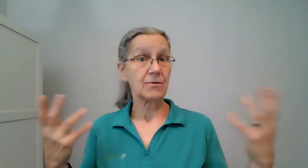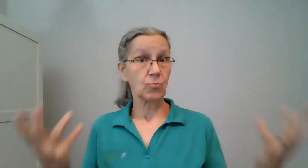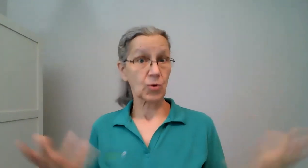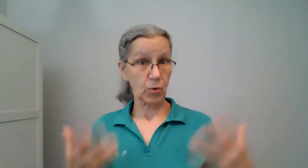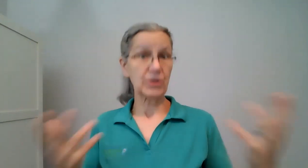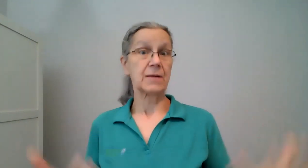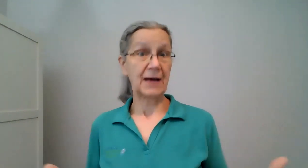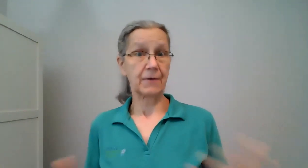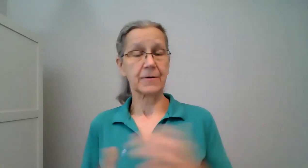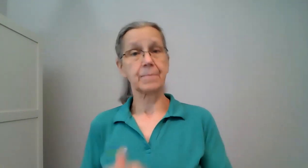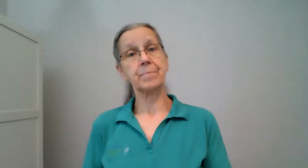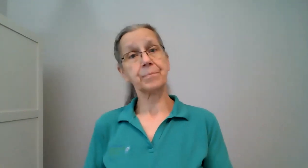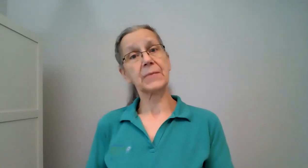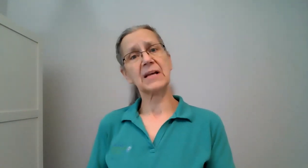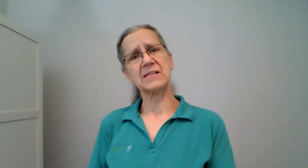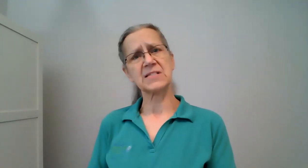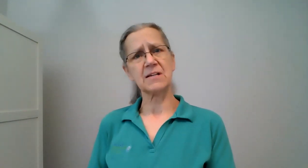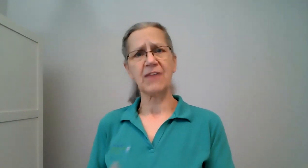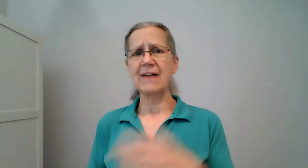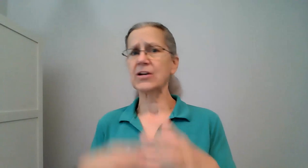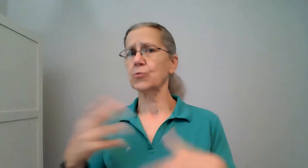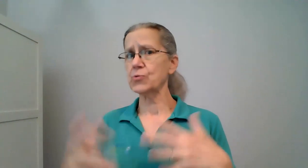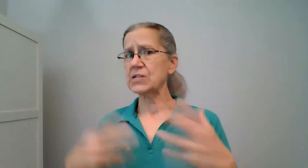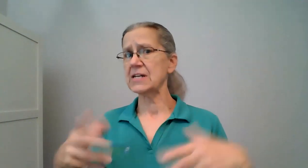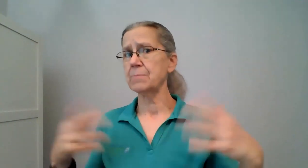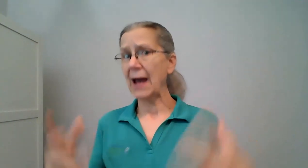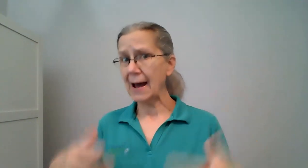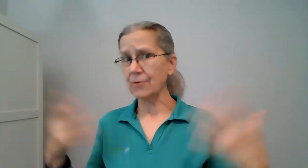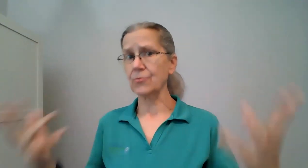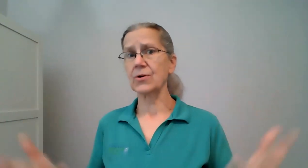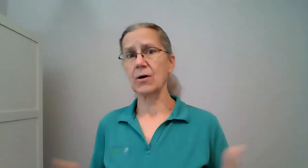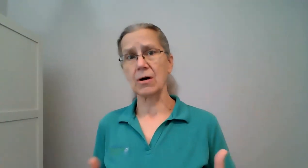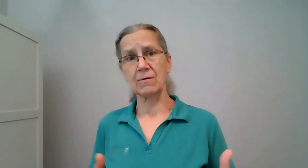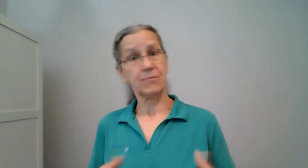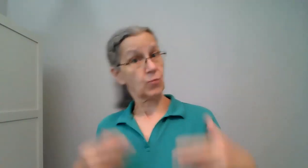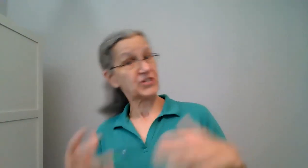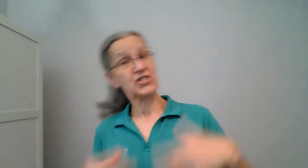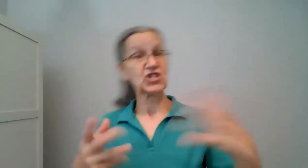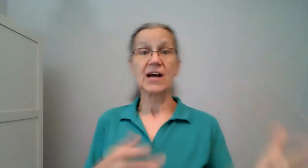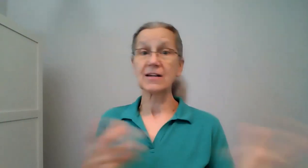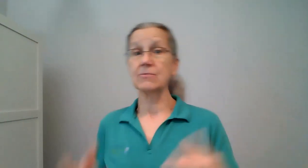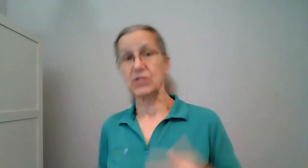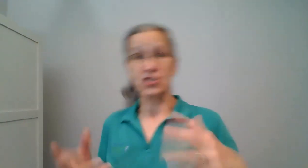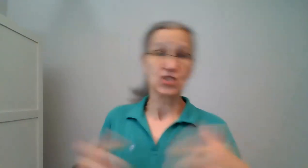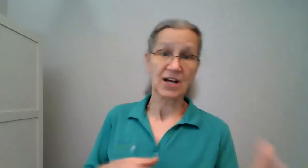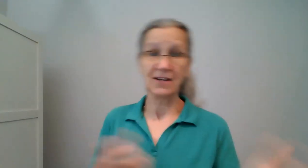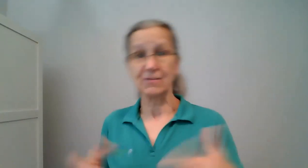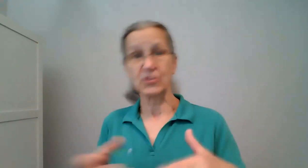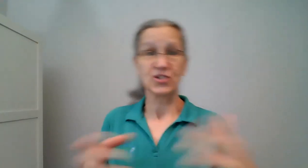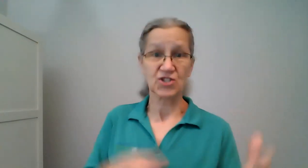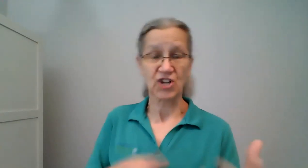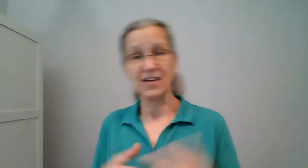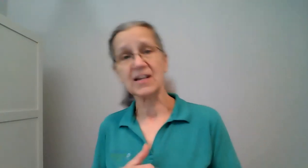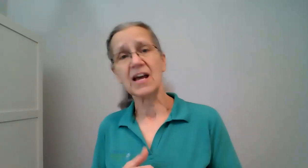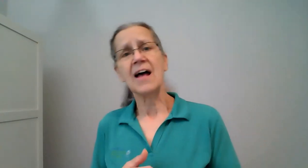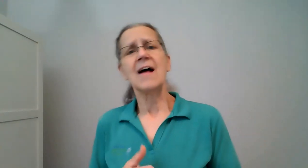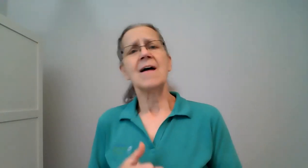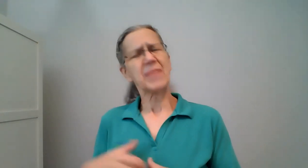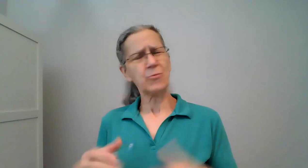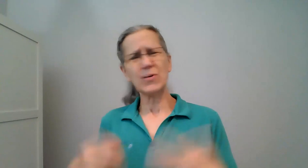we're worried about instead of having a routine pattern of we just check it we just check it we just check it and one